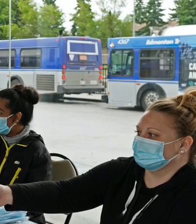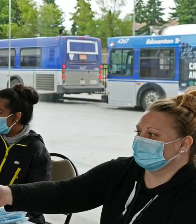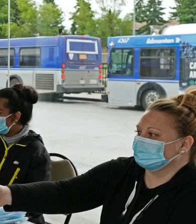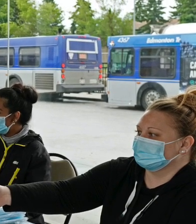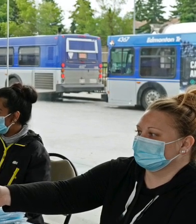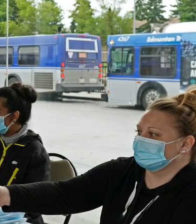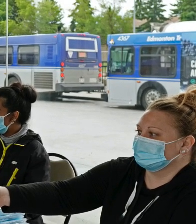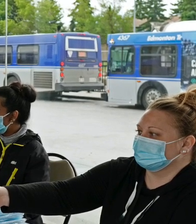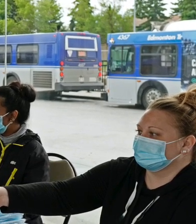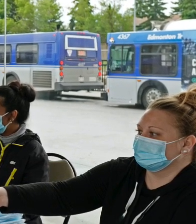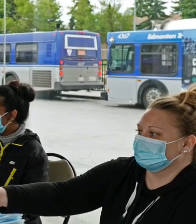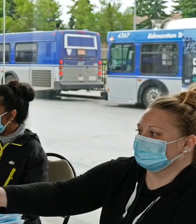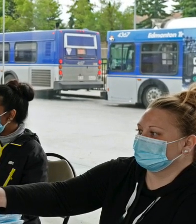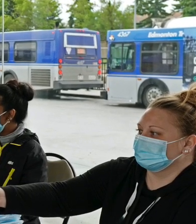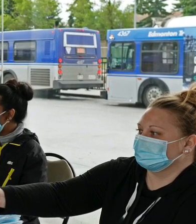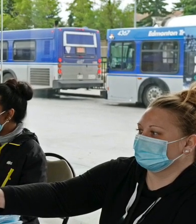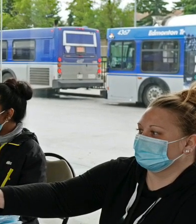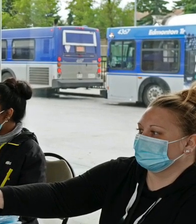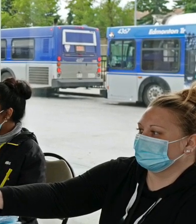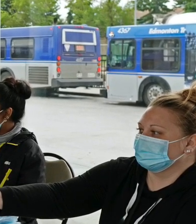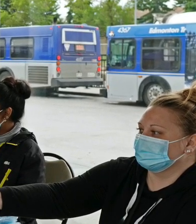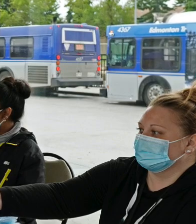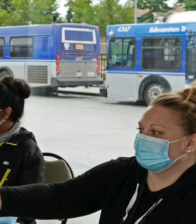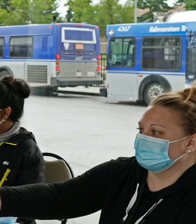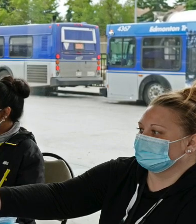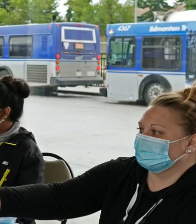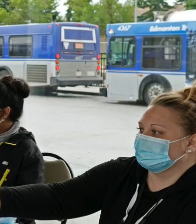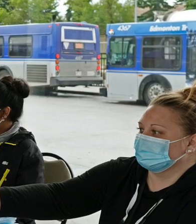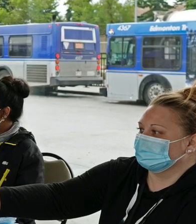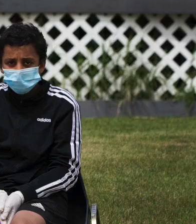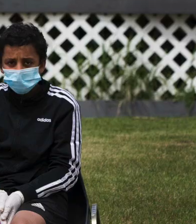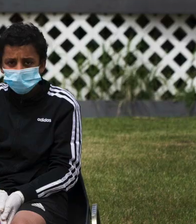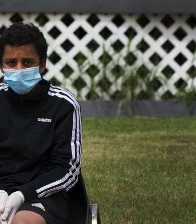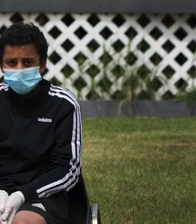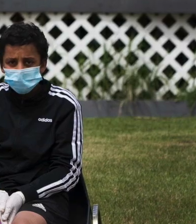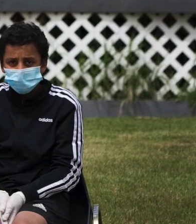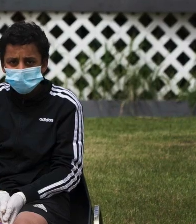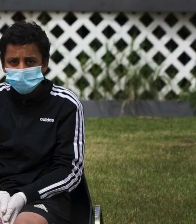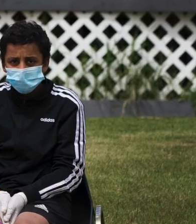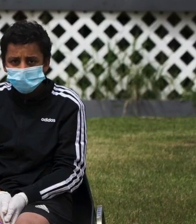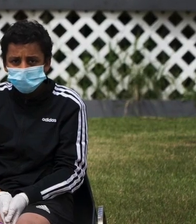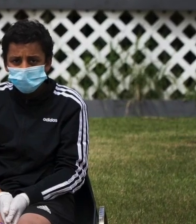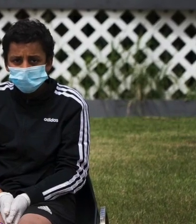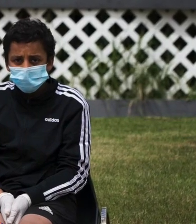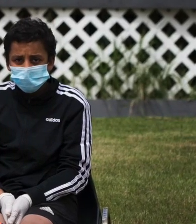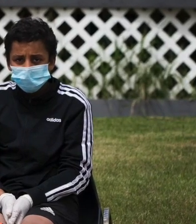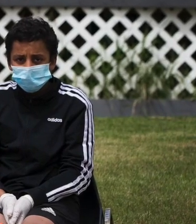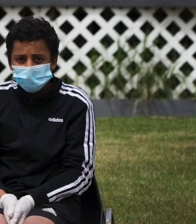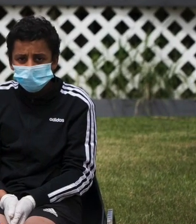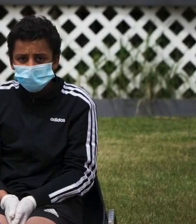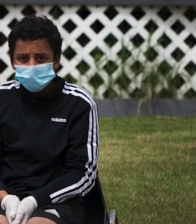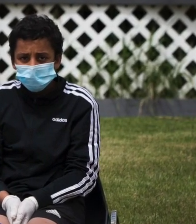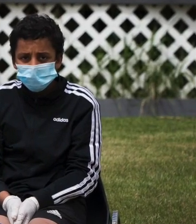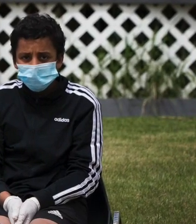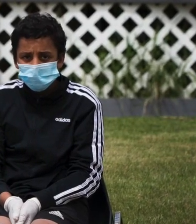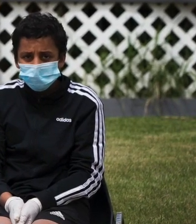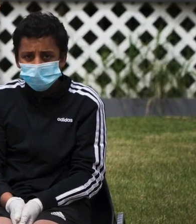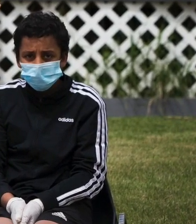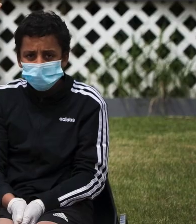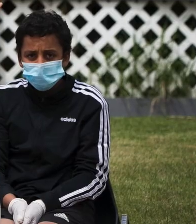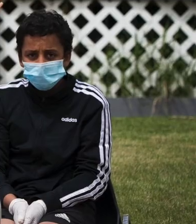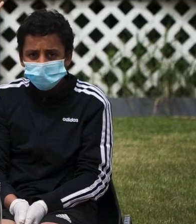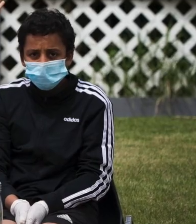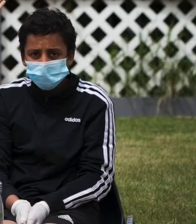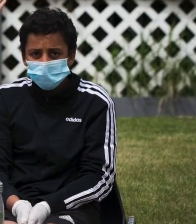This weekend I challenge each Albertan to be the voice of leadership among your friends and family. It is a good thing to